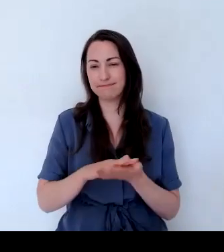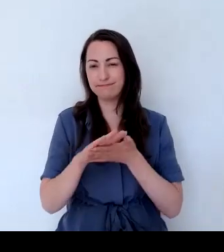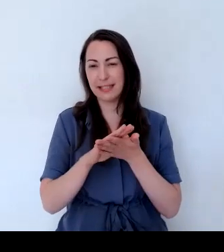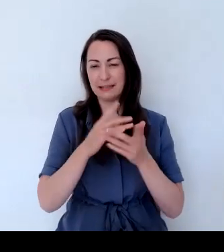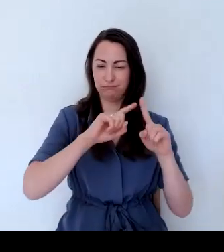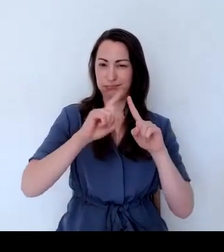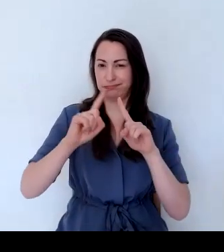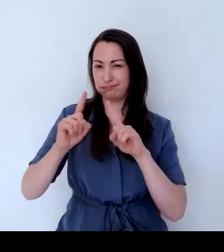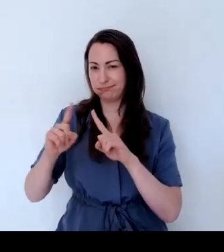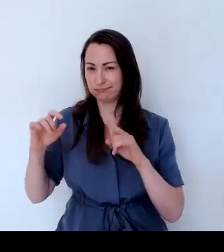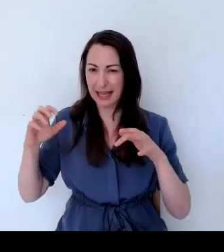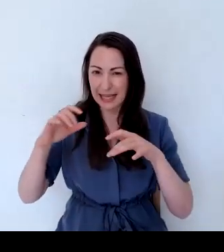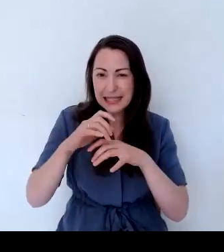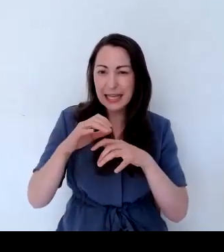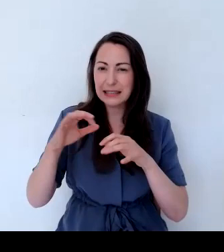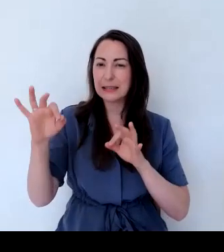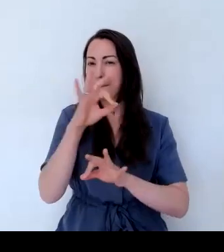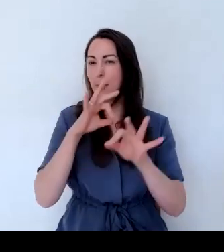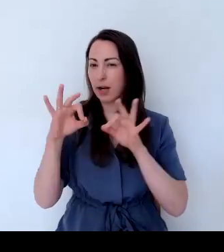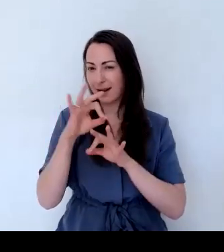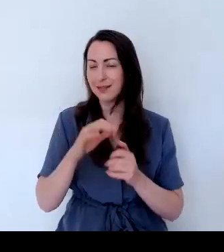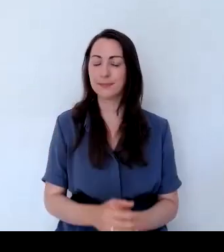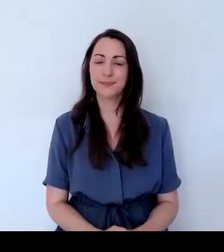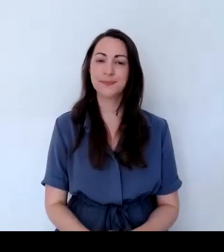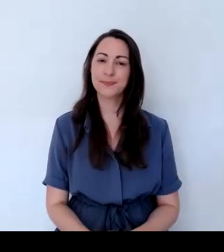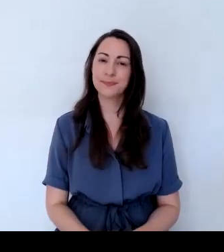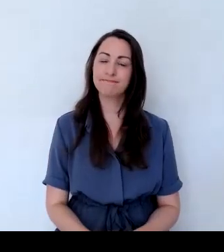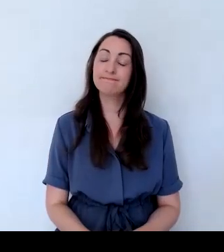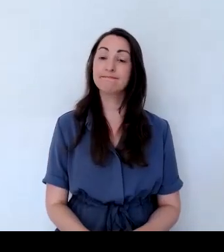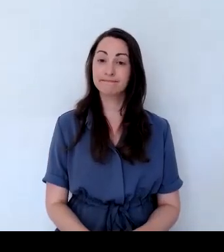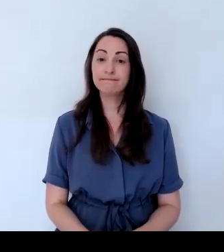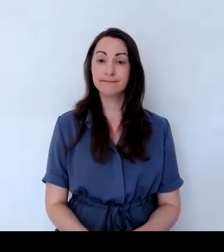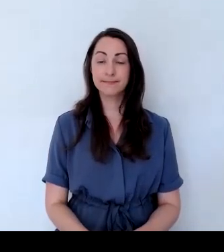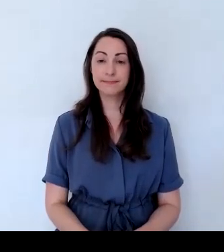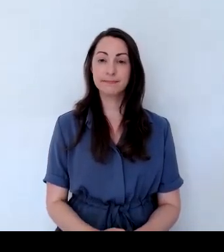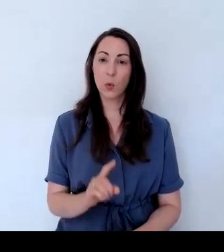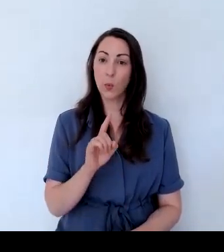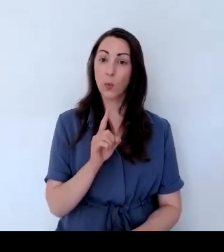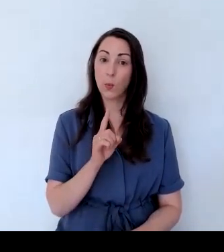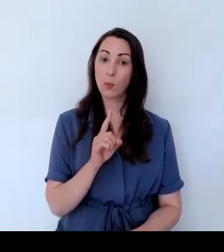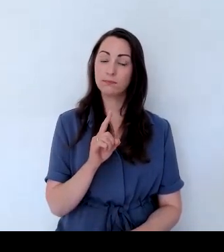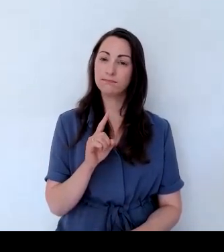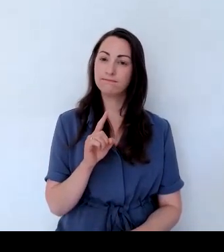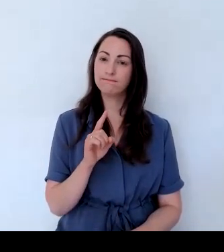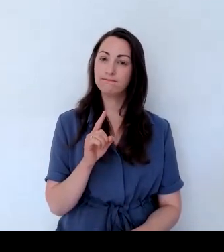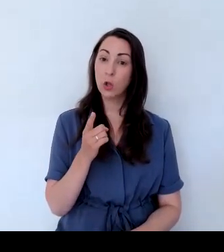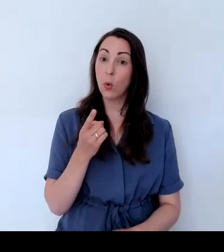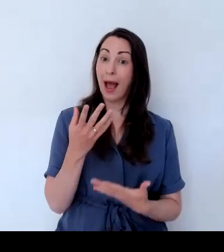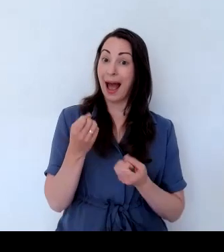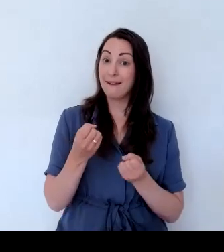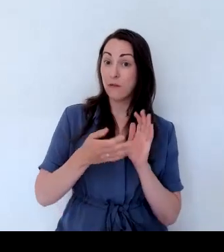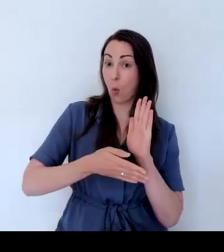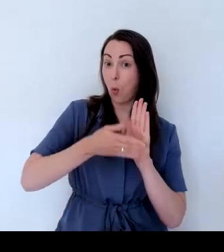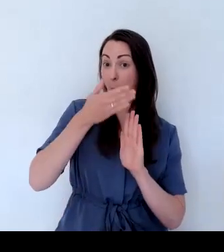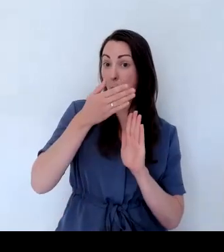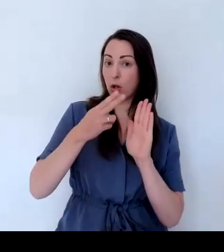So this is the first thing you could do really. If you've got a north facing wall, get yourself a climbing hydrangea. It doesn't take